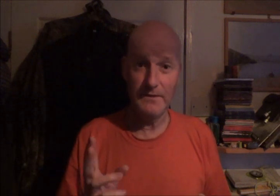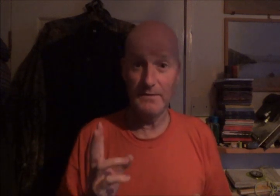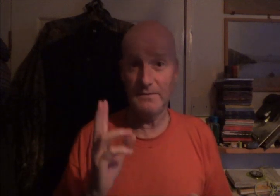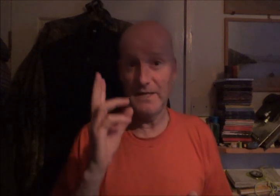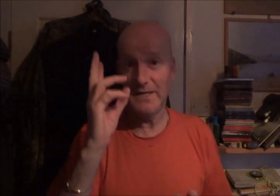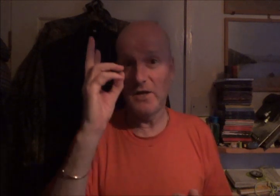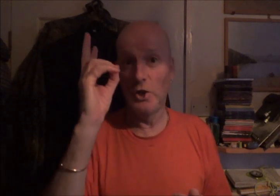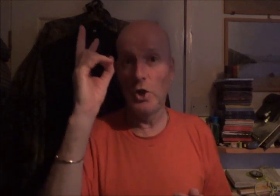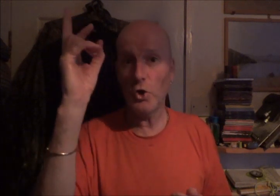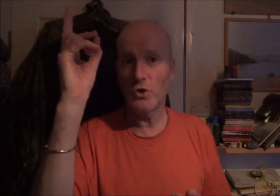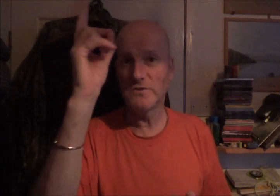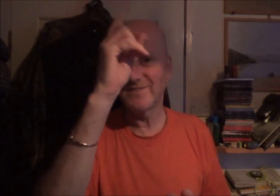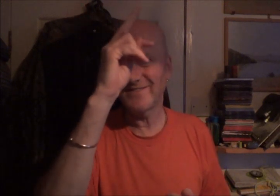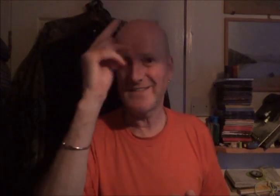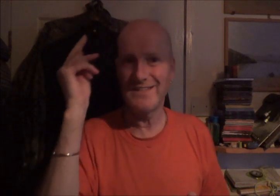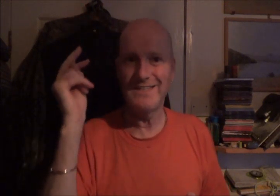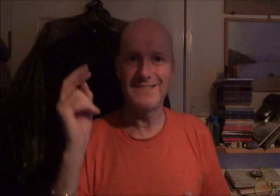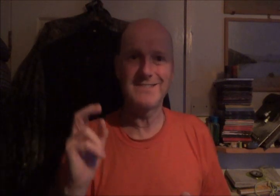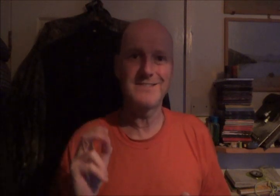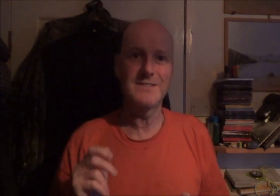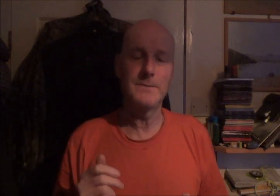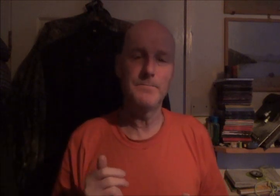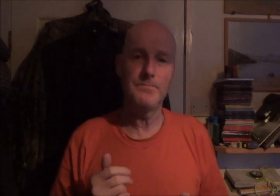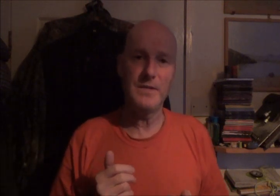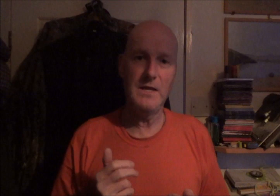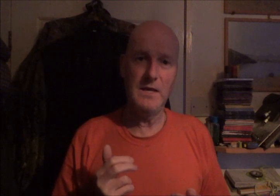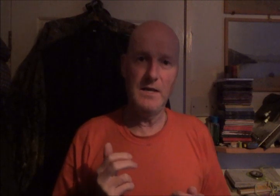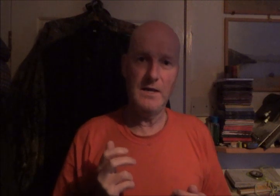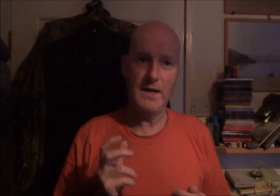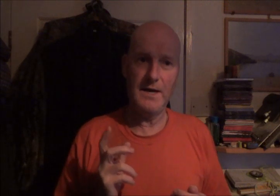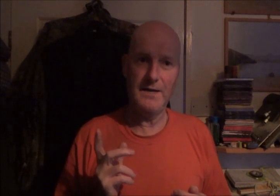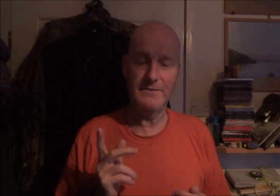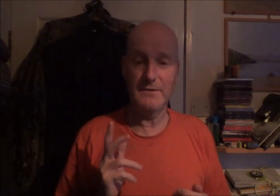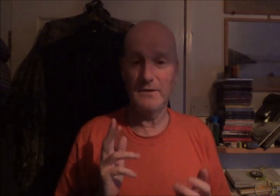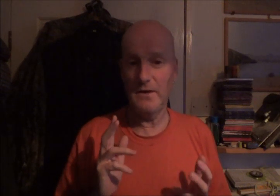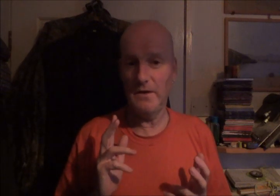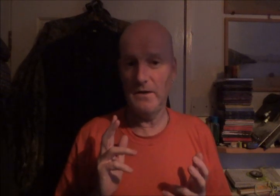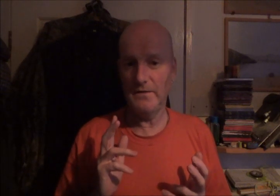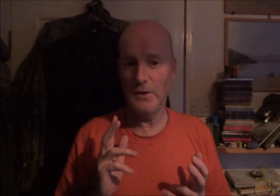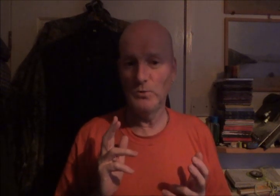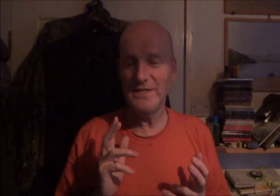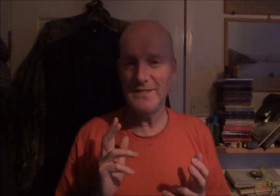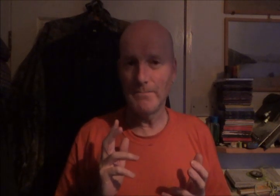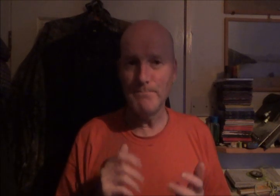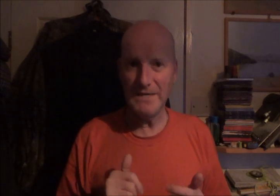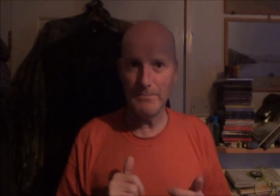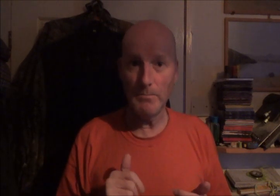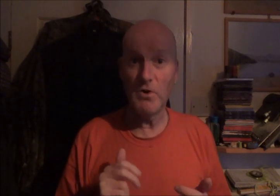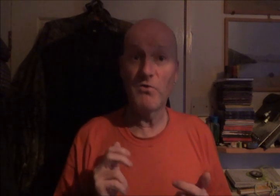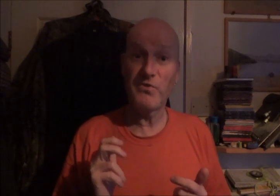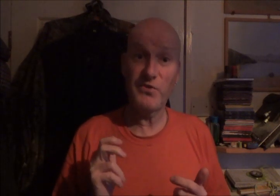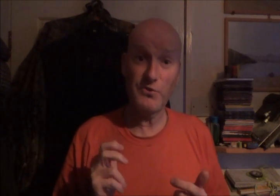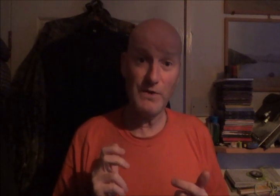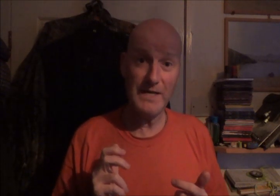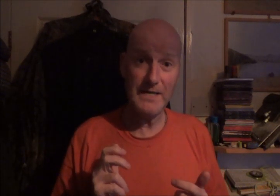They lock onto satellites. And they only need a minimum of three